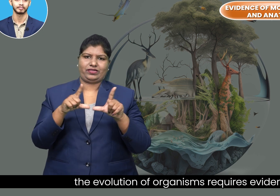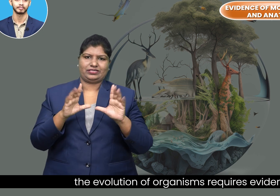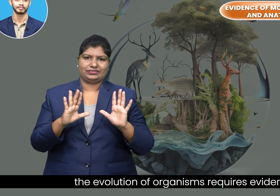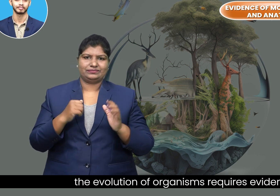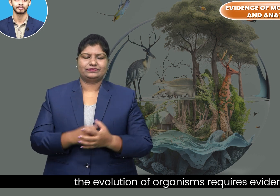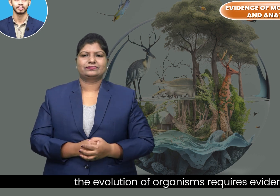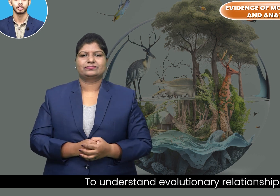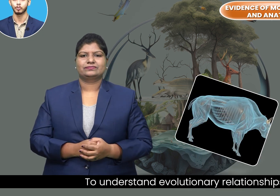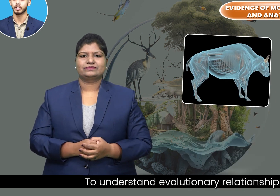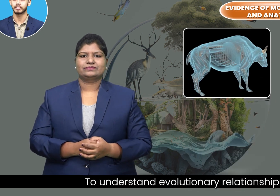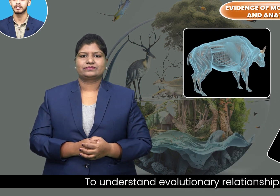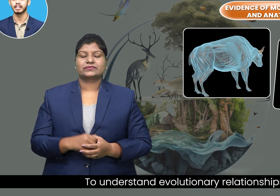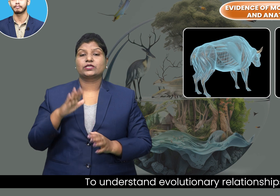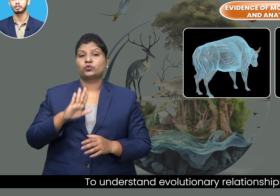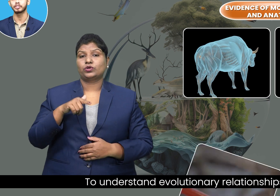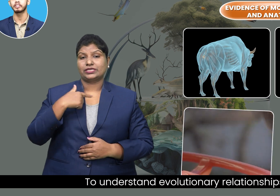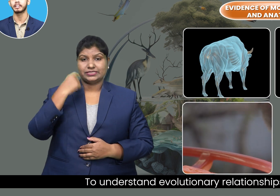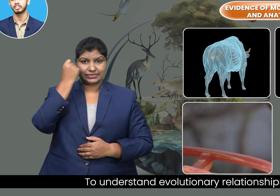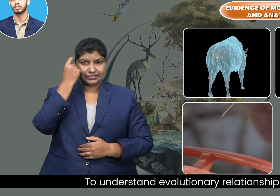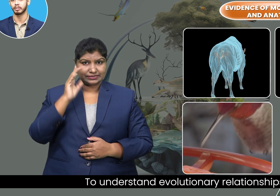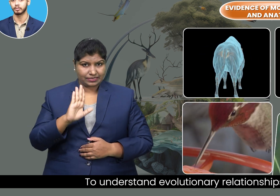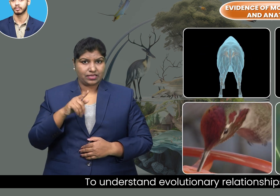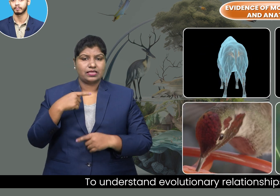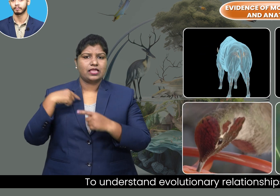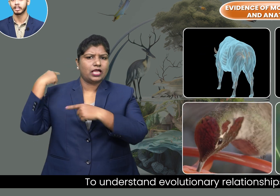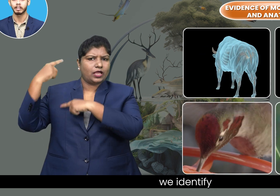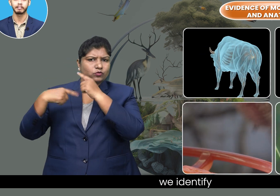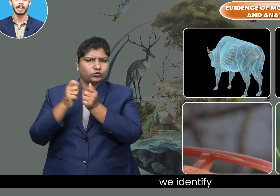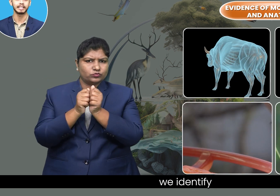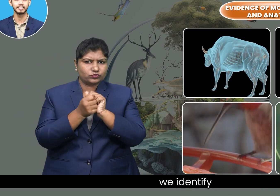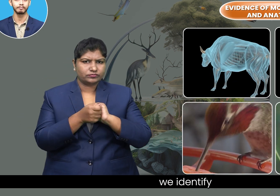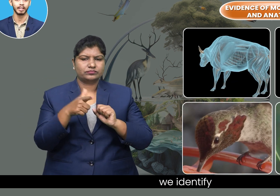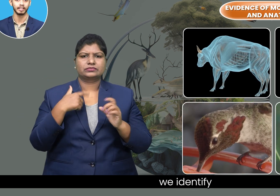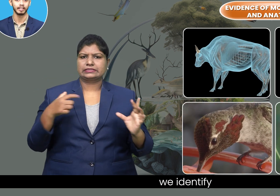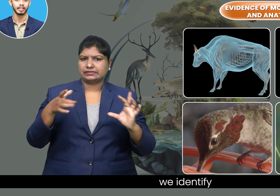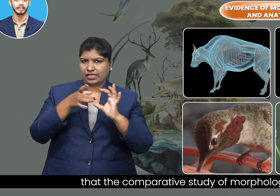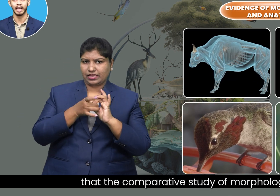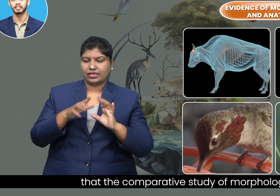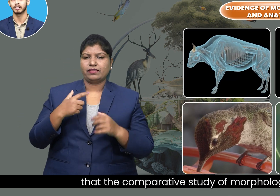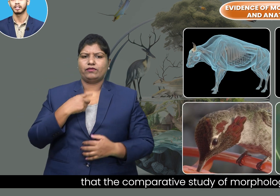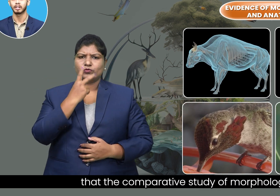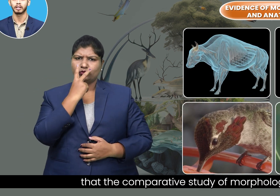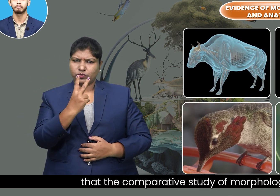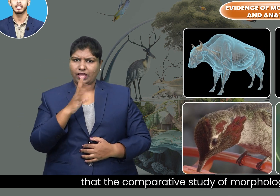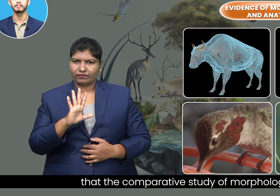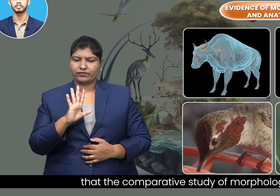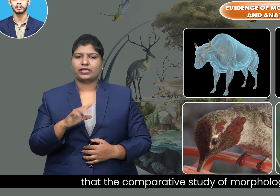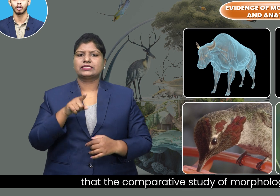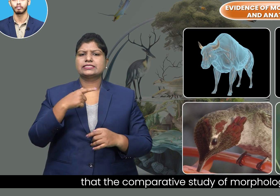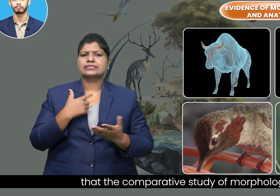To understand evolutionary relationships, we identify that the comparative study of